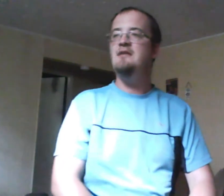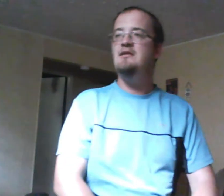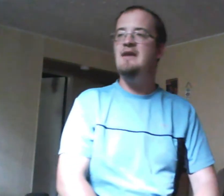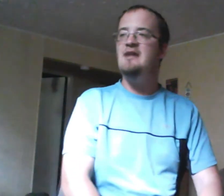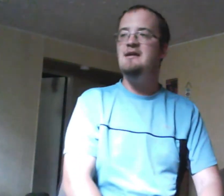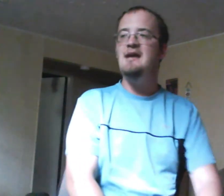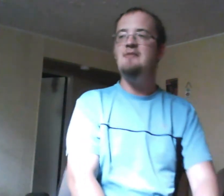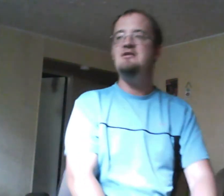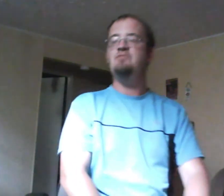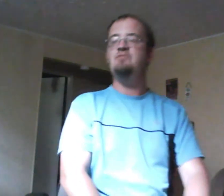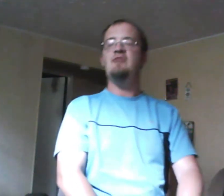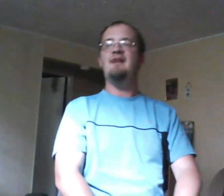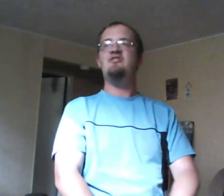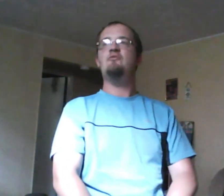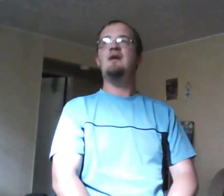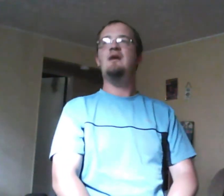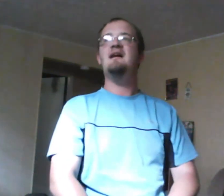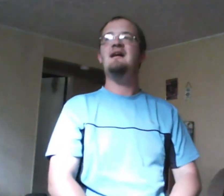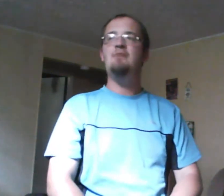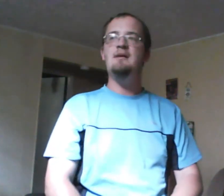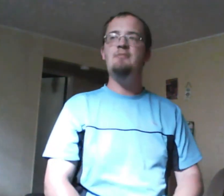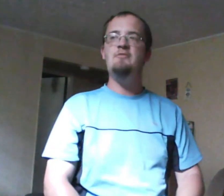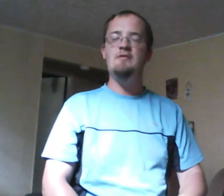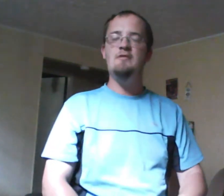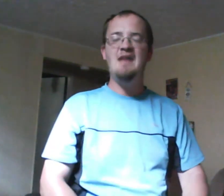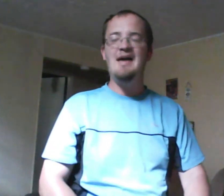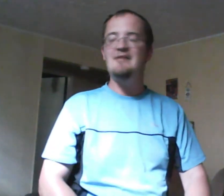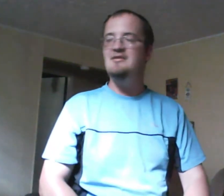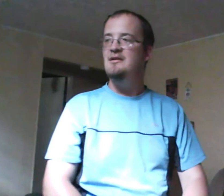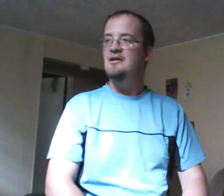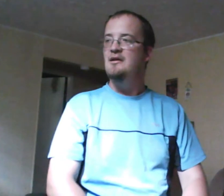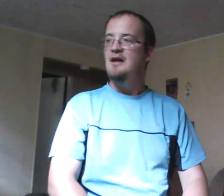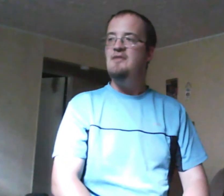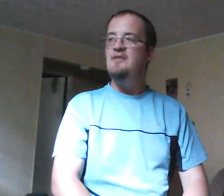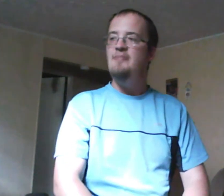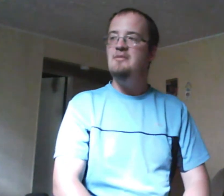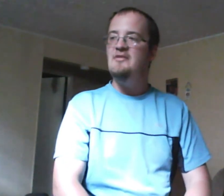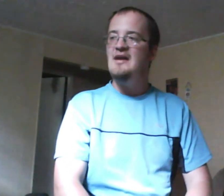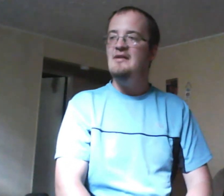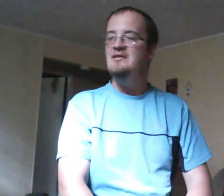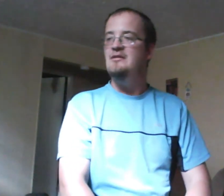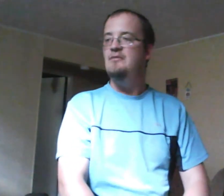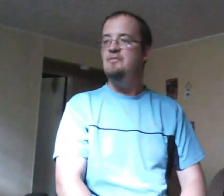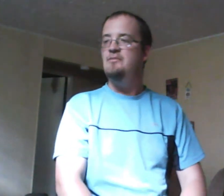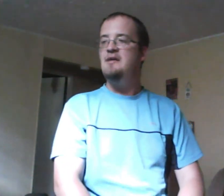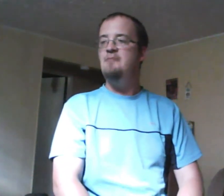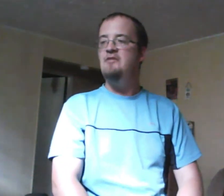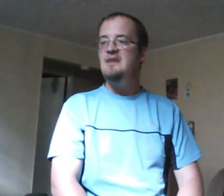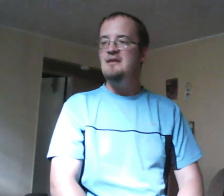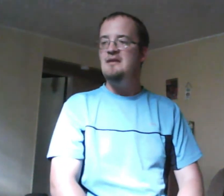Cam and she blows off saying why not he broke up with me over a text I would have helped him if I wanted to he broke up with me by killing